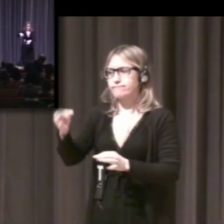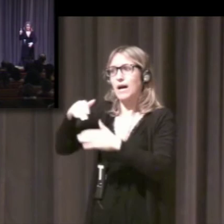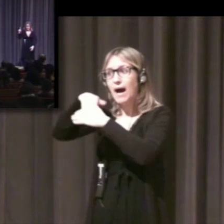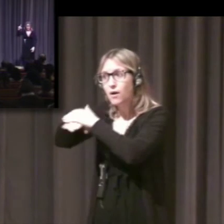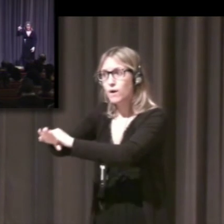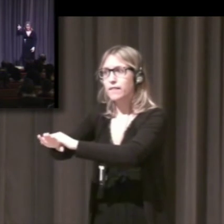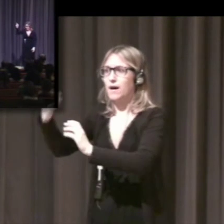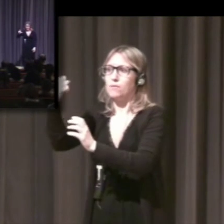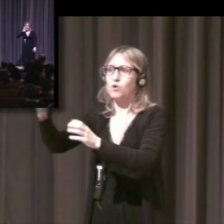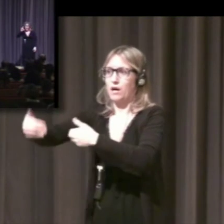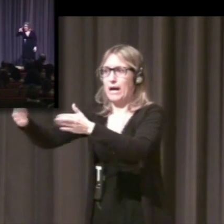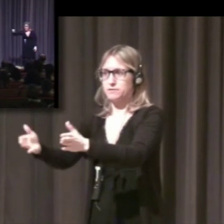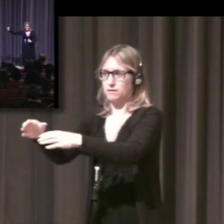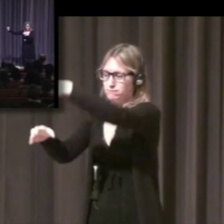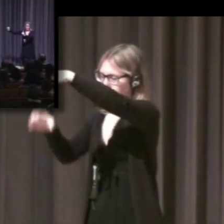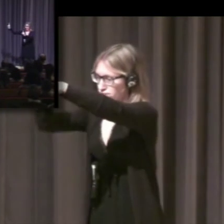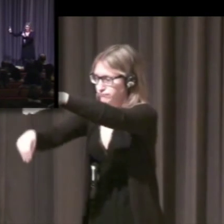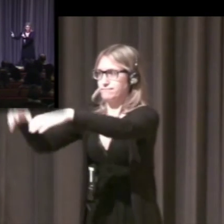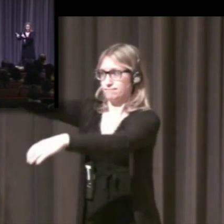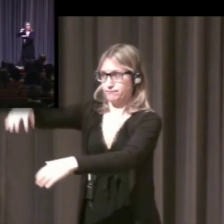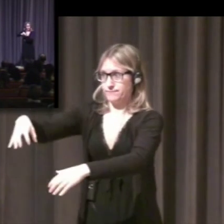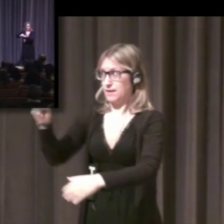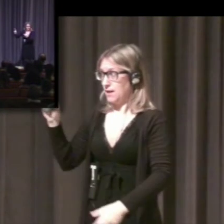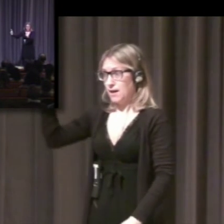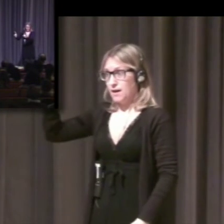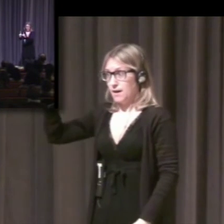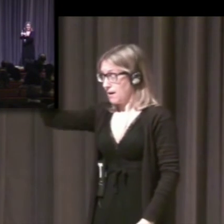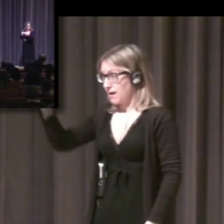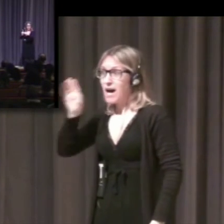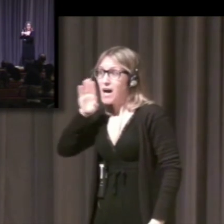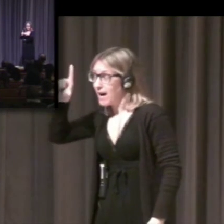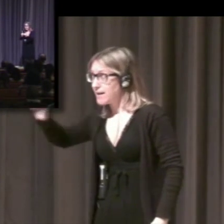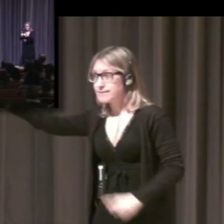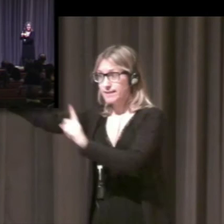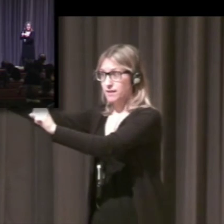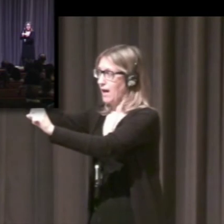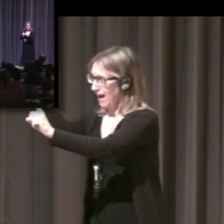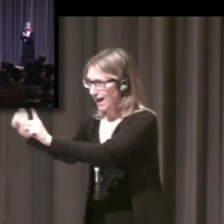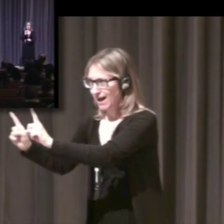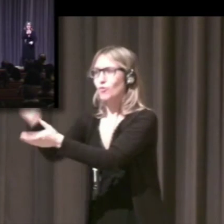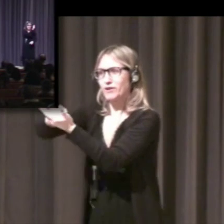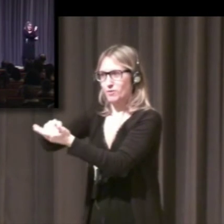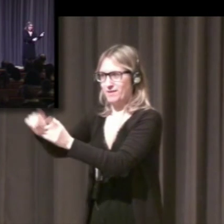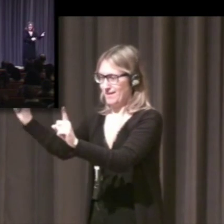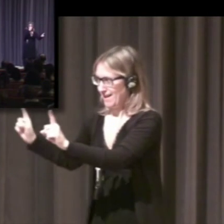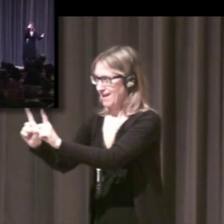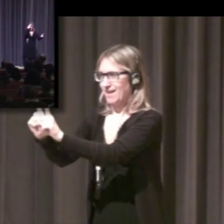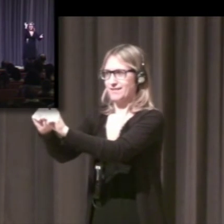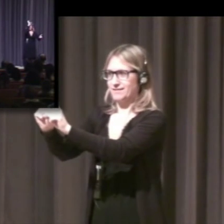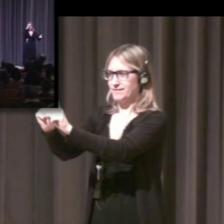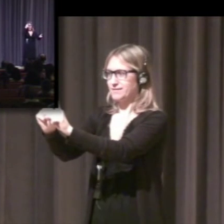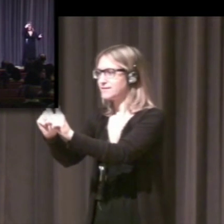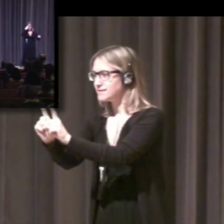If you don't have a theory of mind and that person goes around